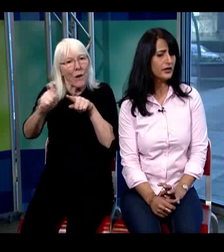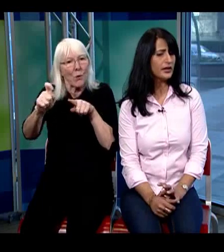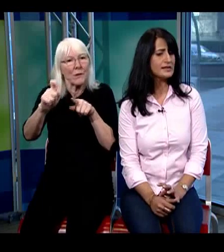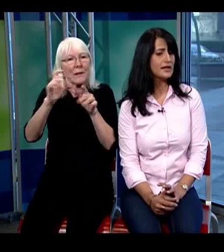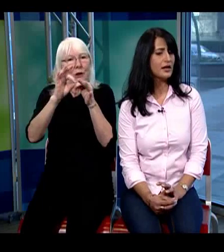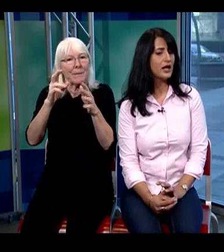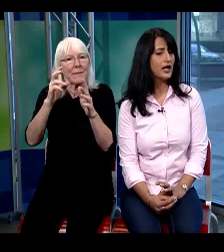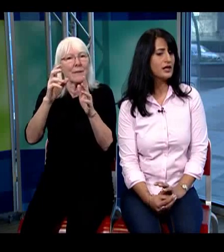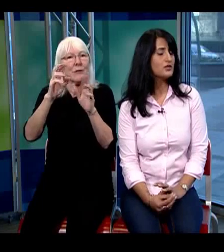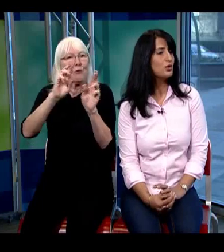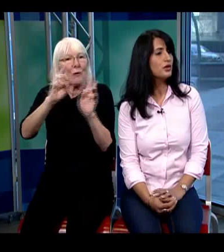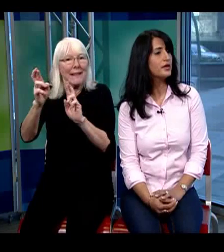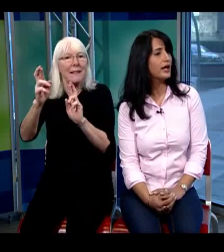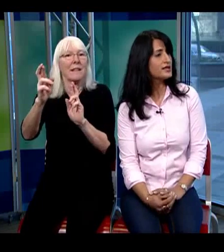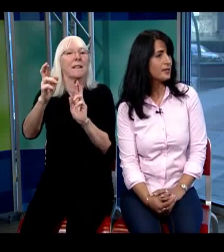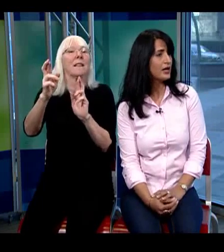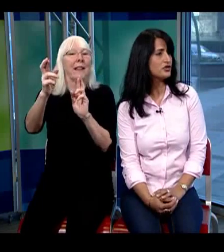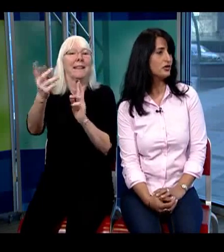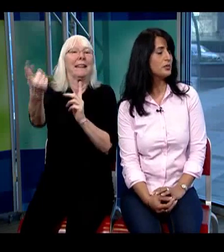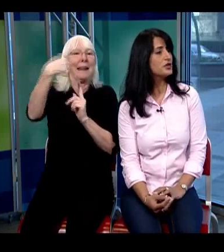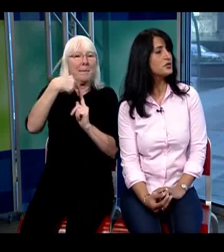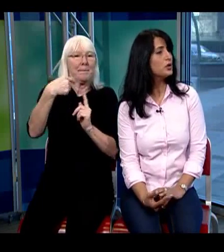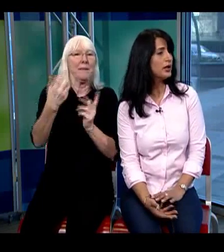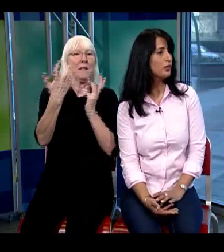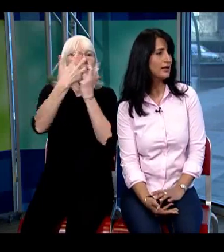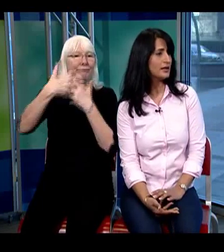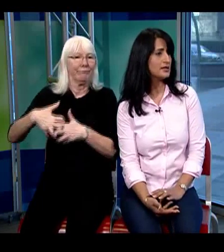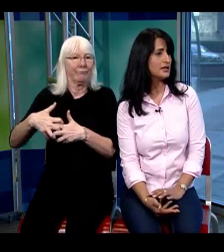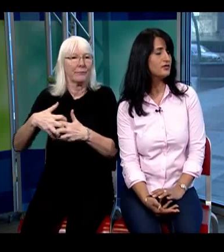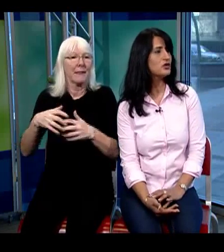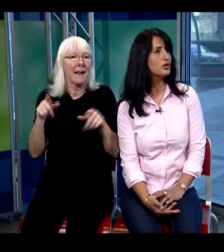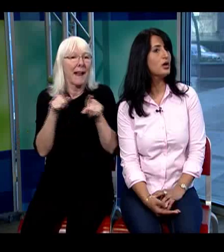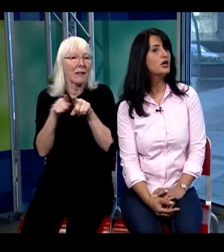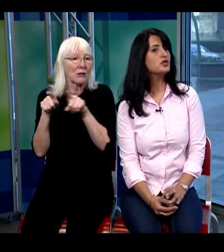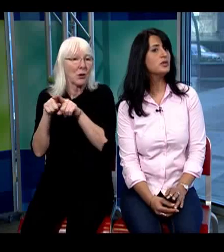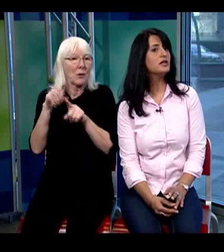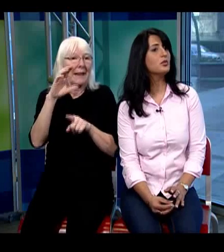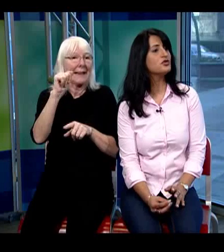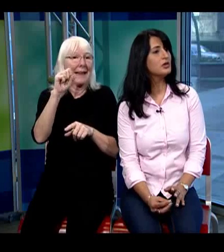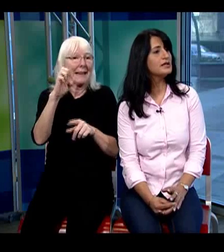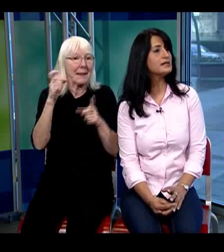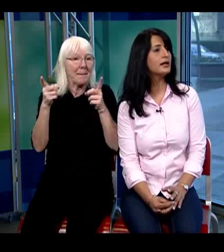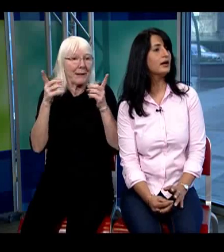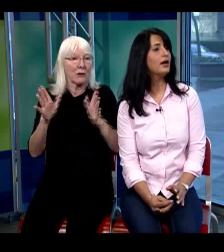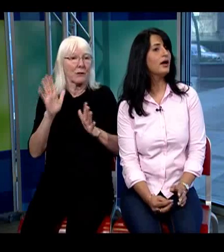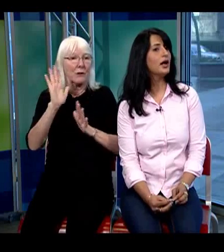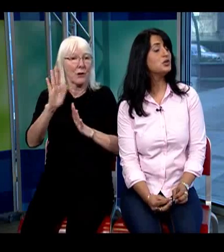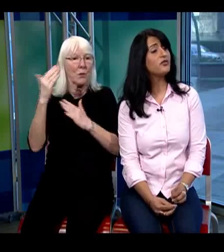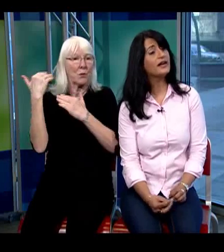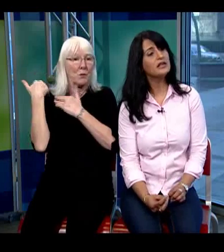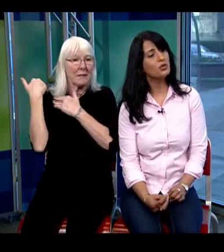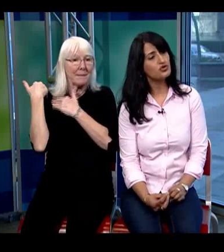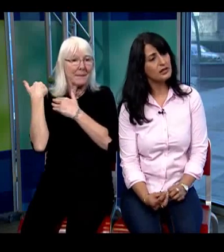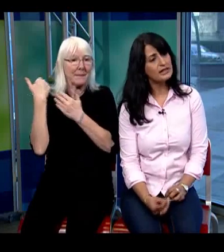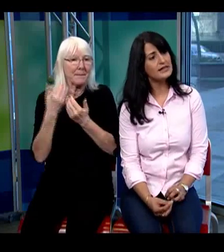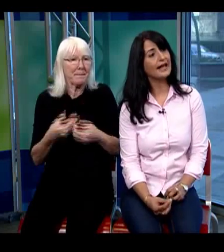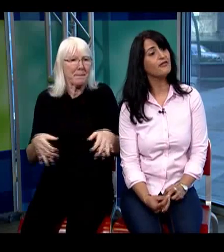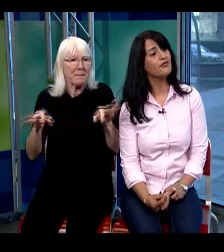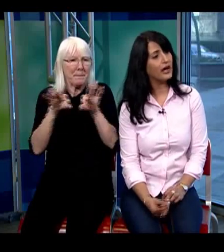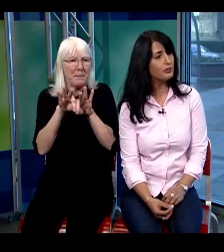thing is that it is the role of the case manager the person working with that individual to be the most realistic uh to provide the most realistic and viable